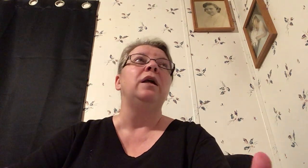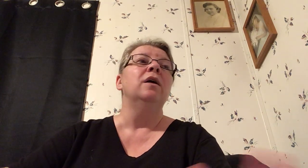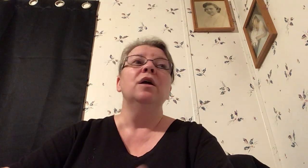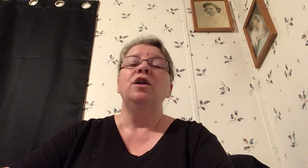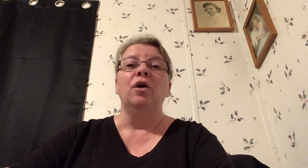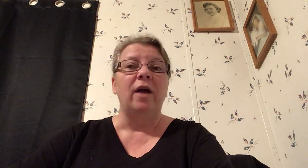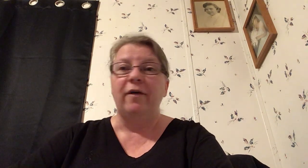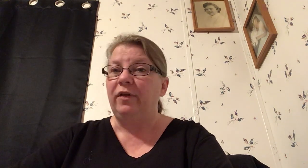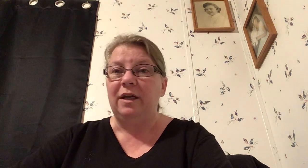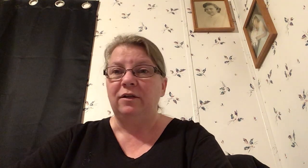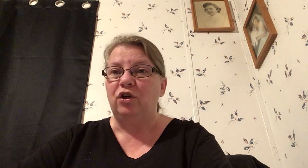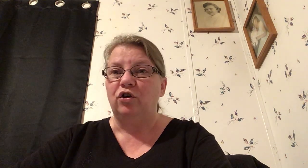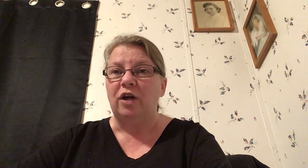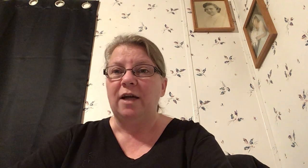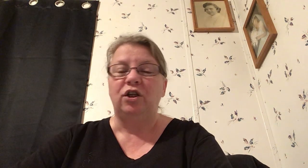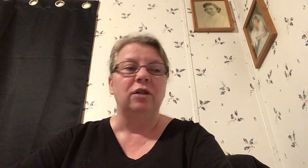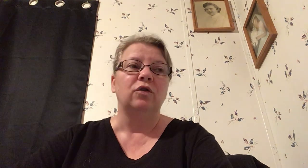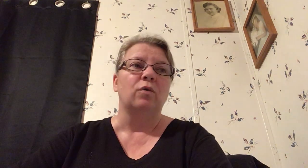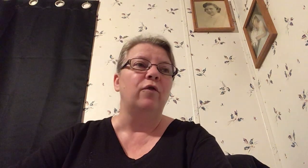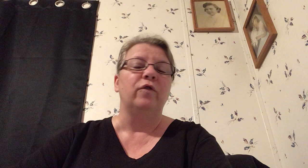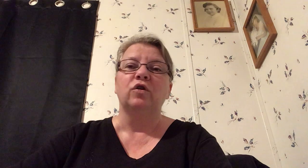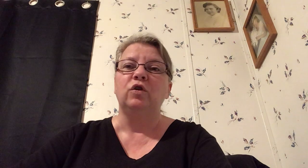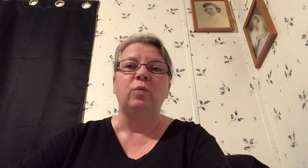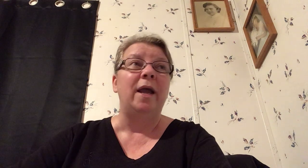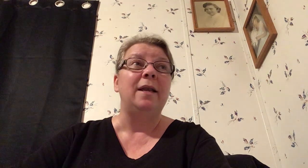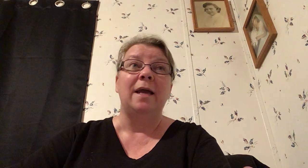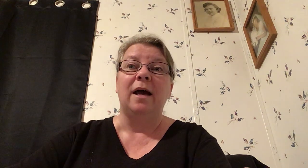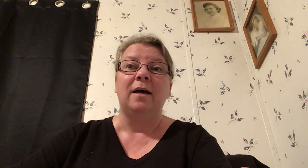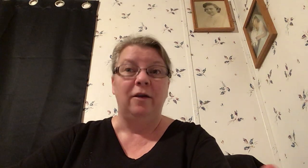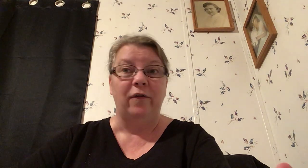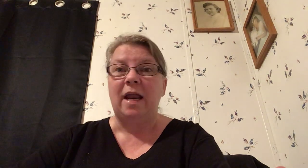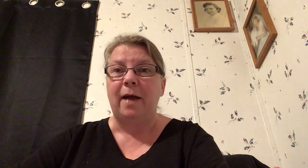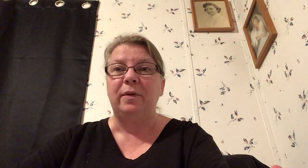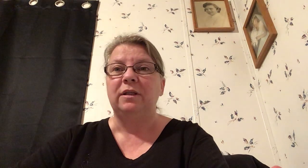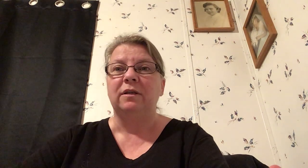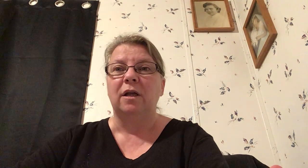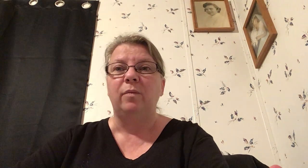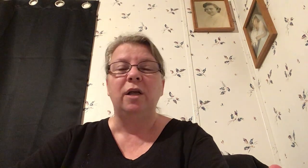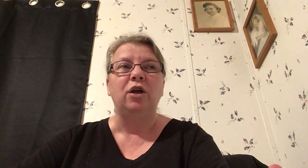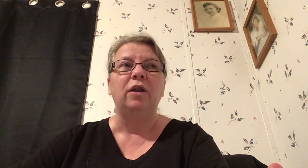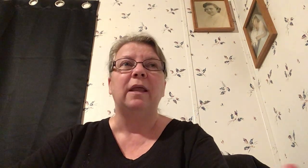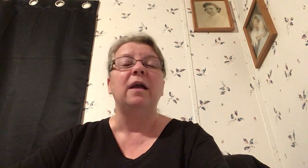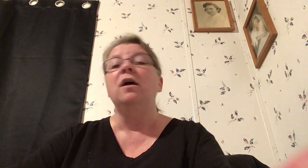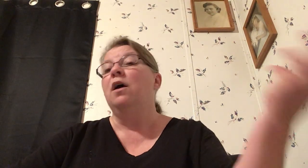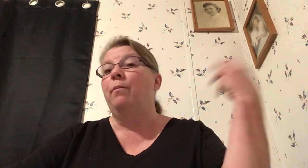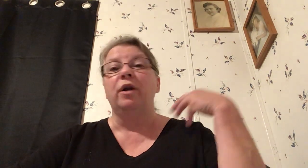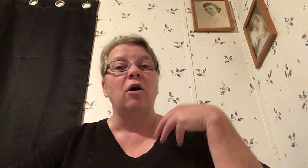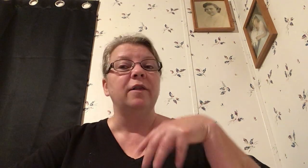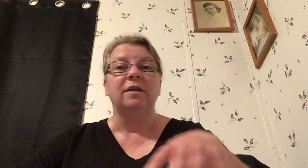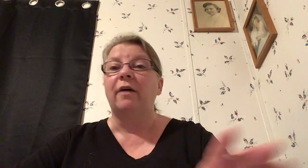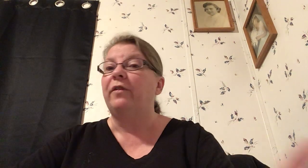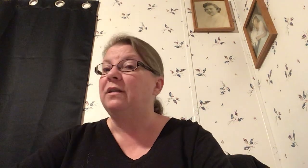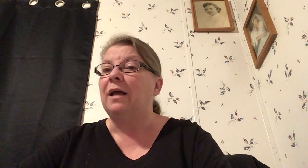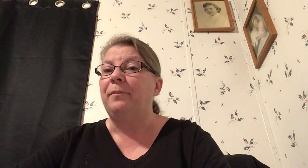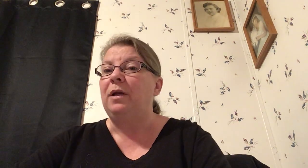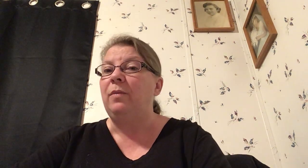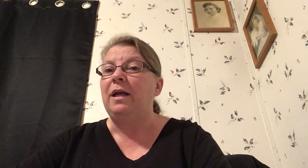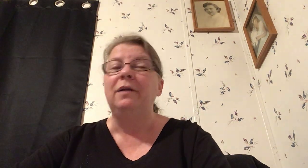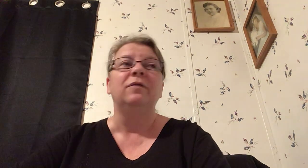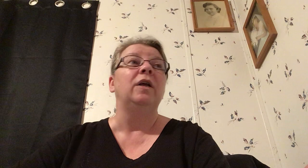you know everything is a distraction this Roe versus Wade yeah if it happens it's going to be a good thing but all the stuff that's happening because of